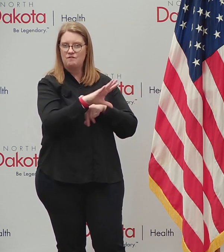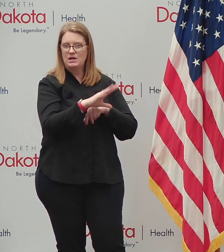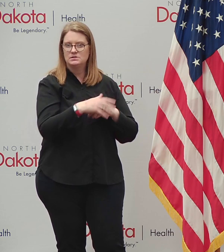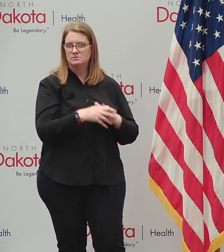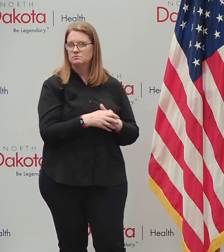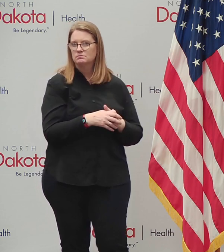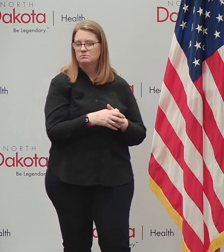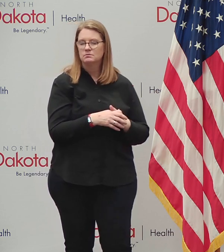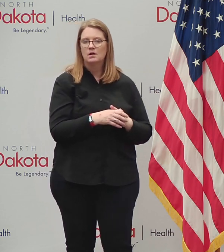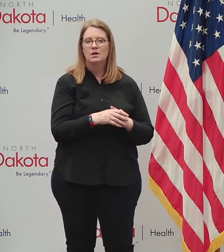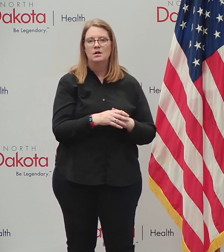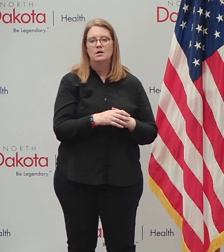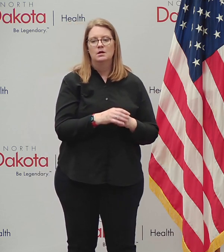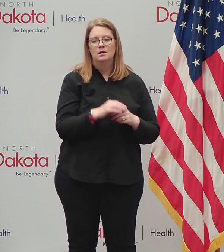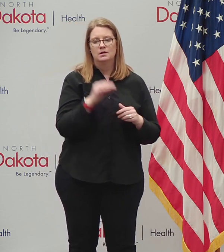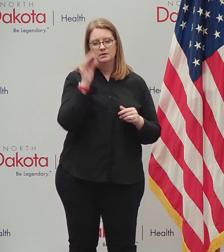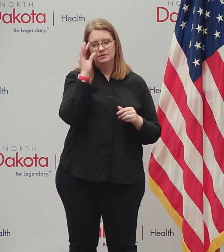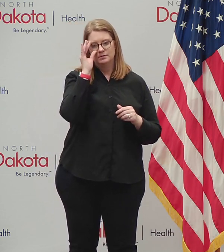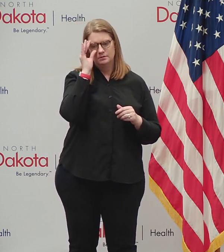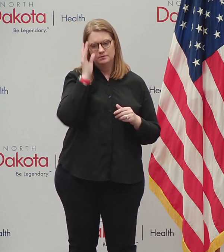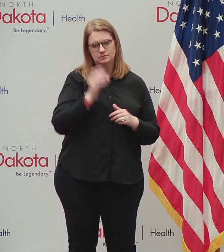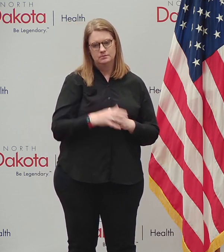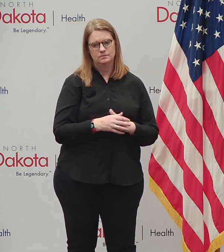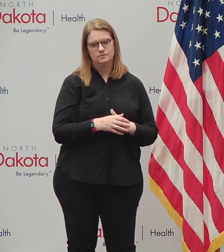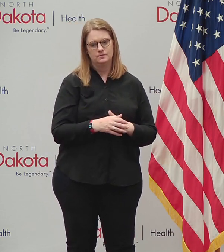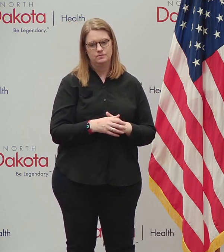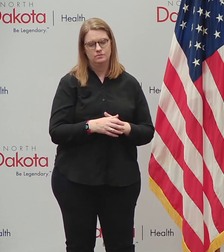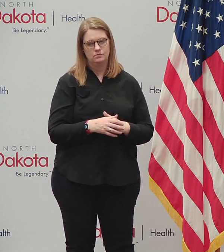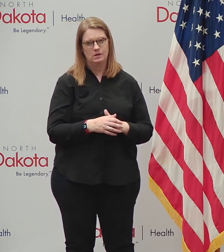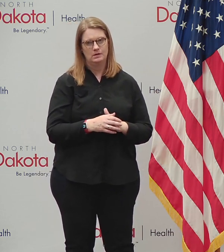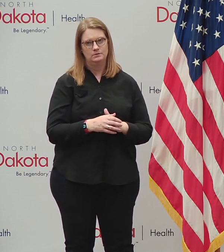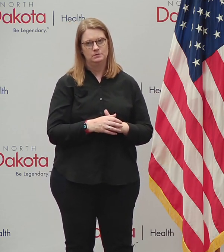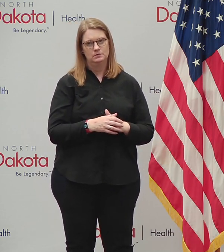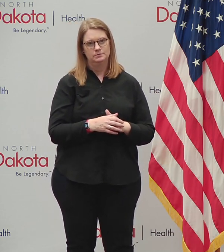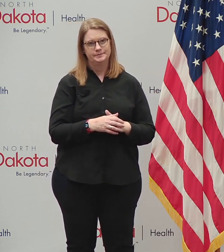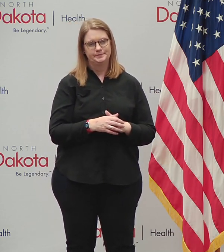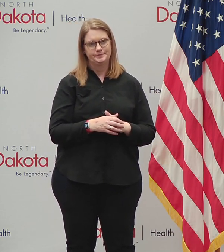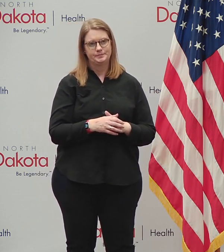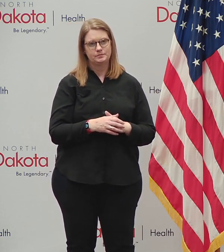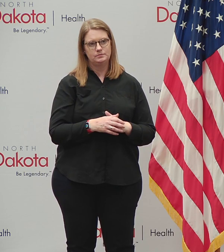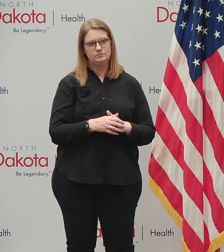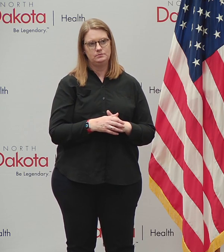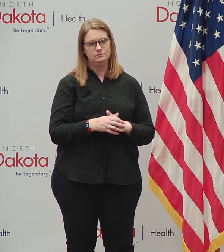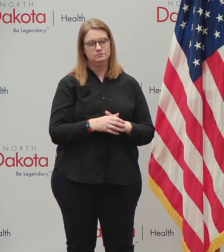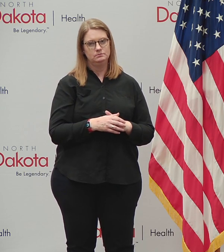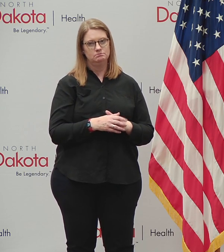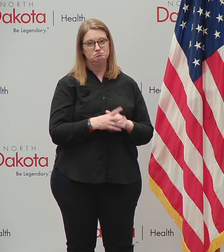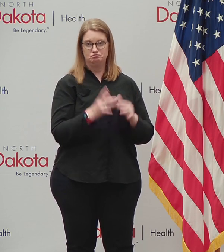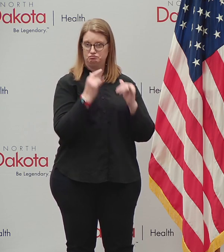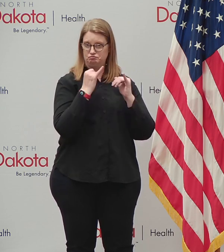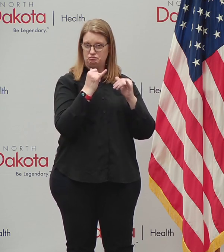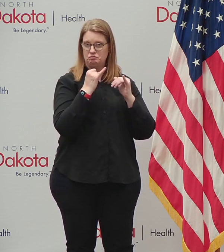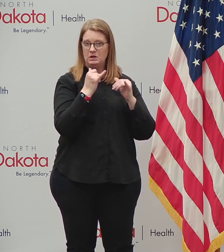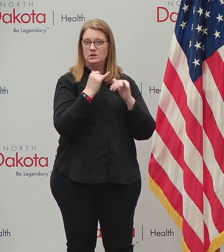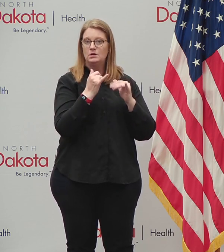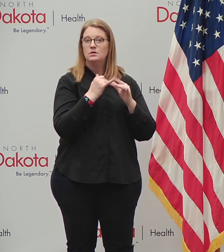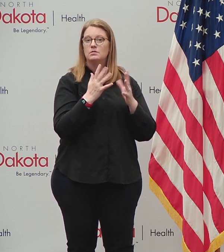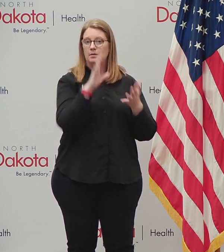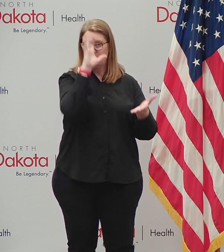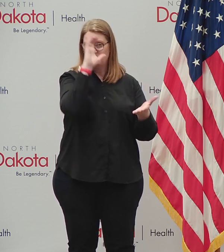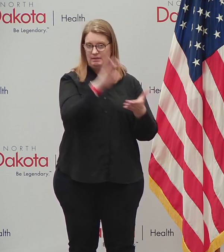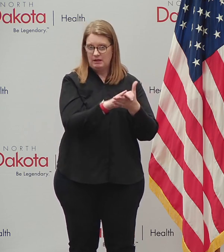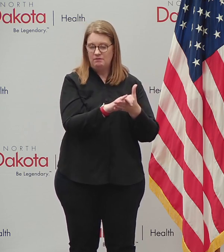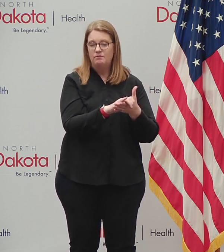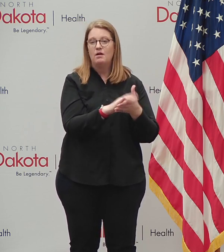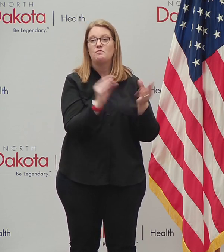category. Uh, and, and we are, we share the belief in more mitigation sooner. So we're aligned in